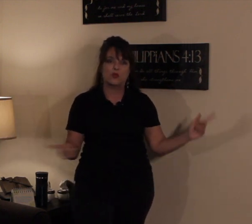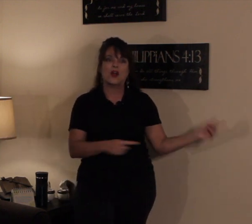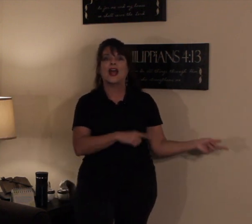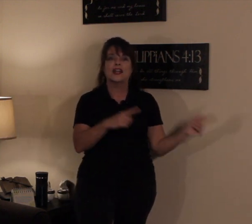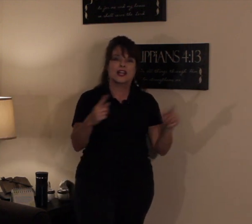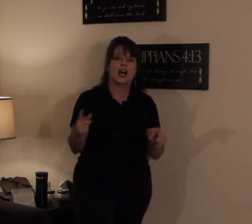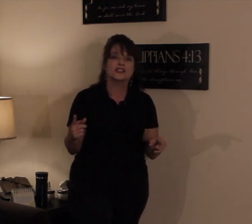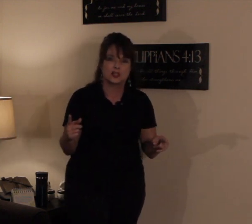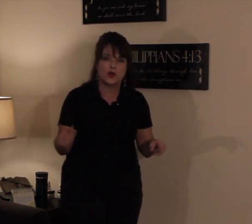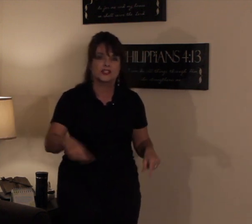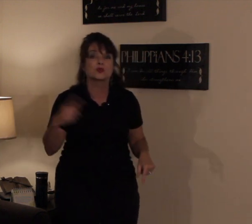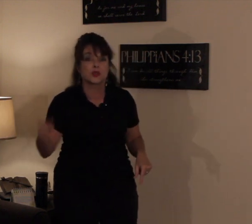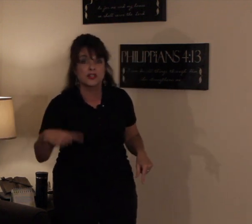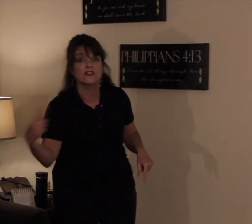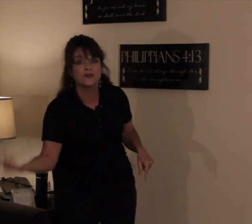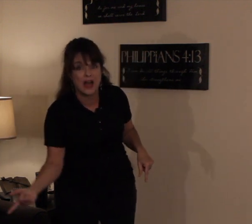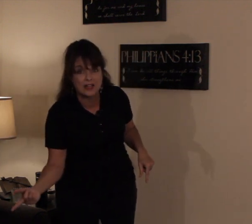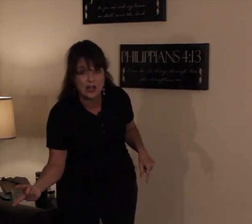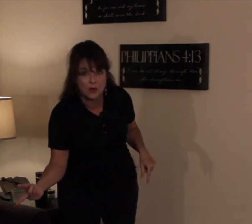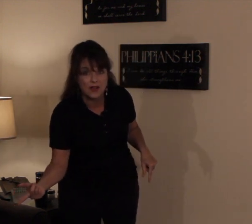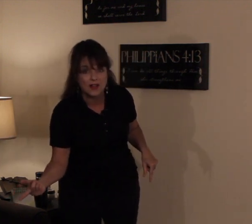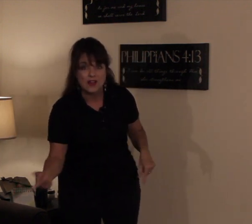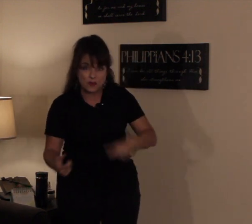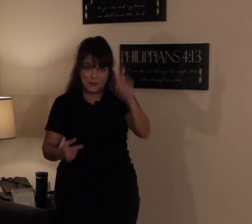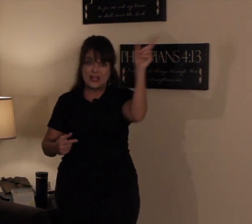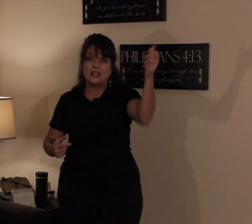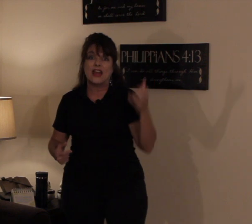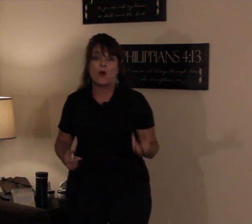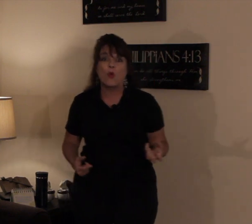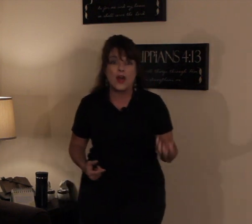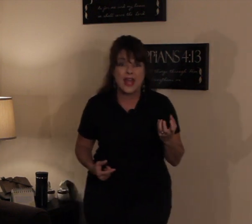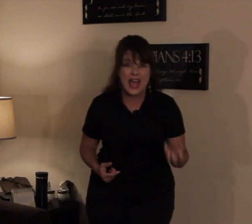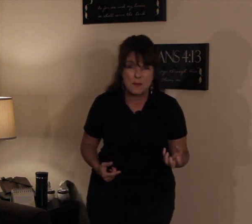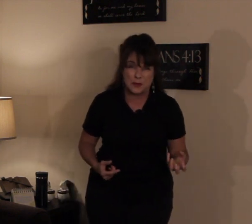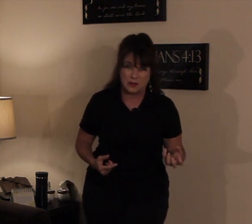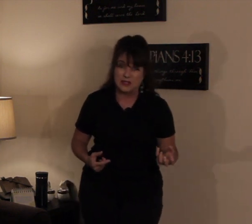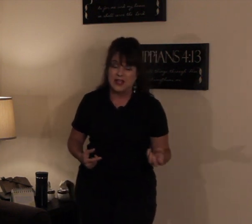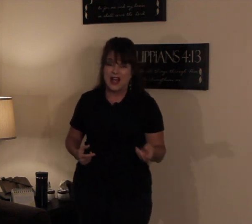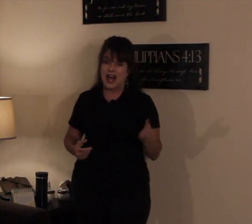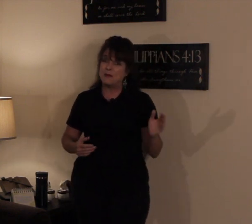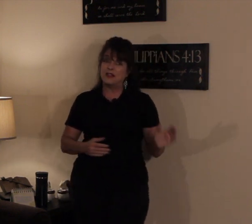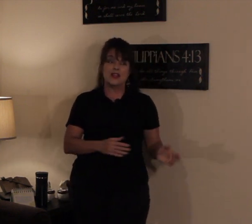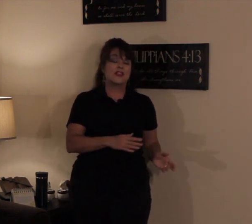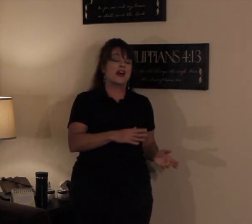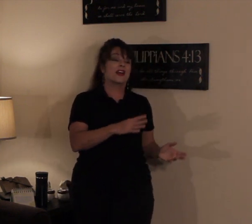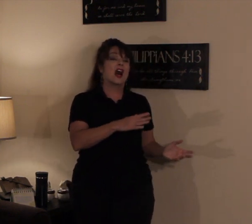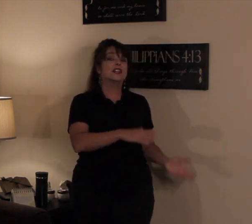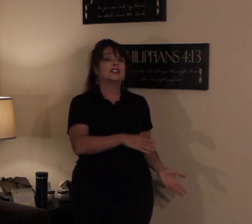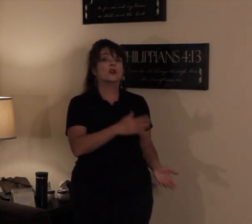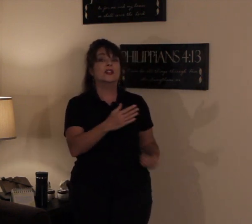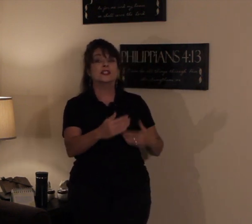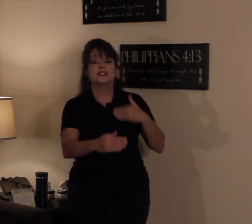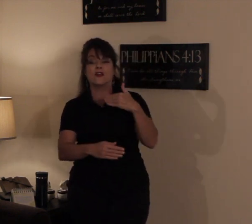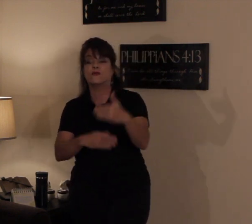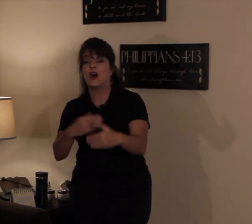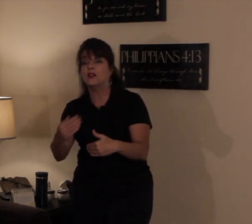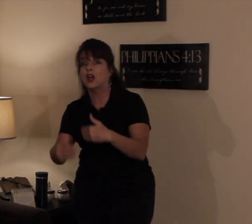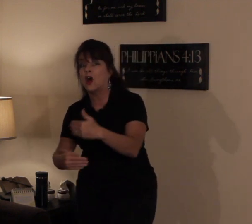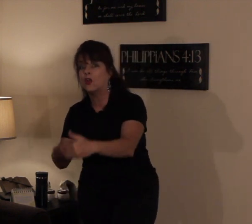what kind of consequences we're going to follow from eating that one apple. I mean, the consequences have fallen all